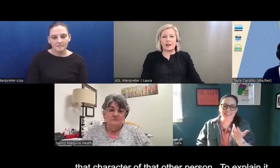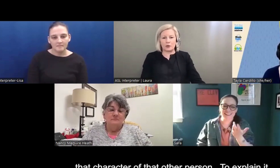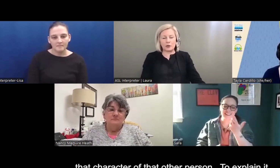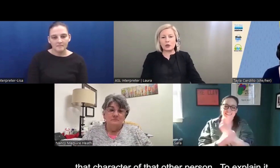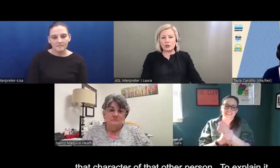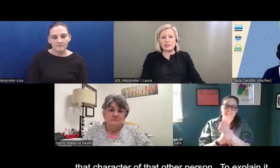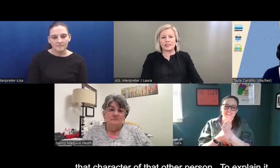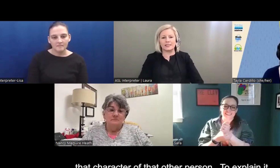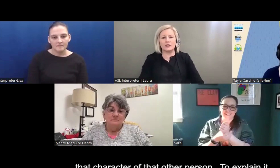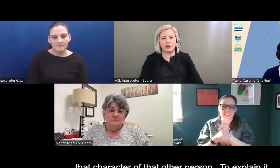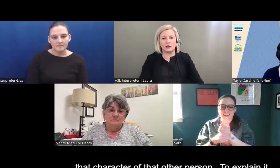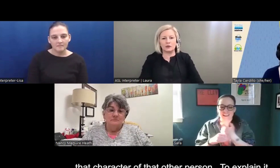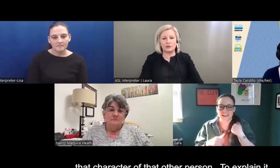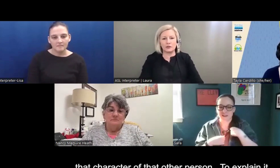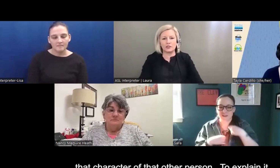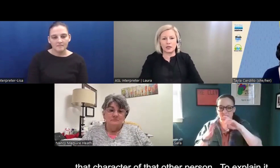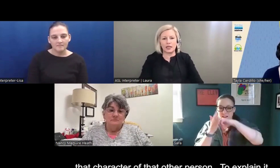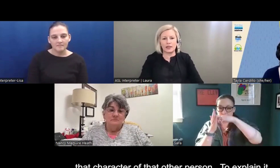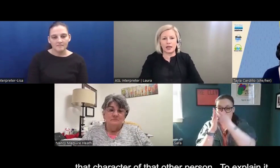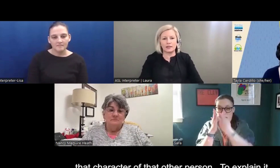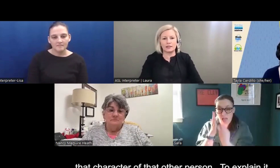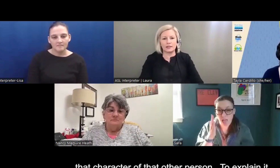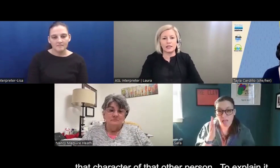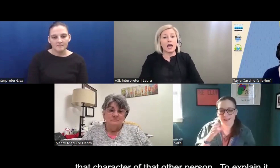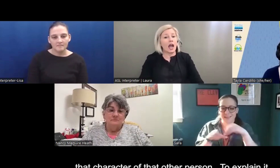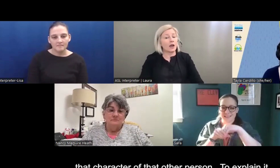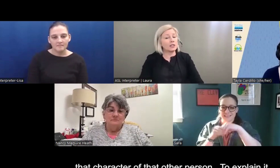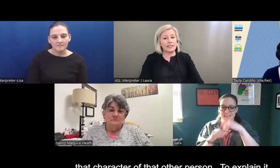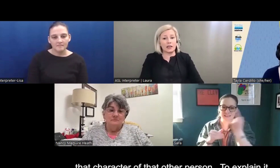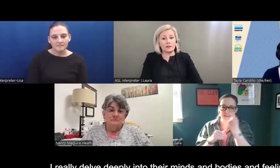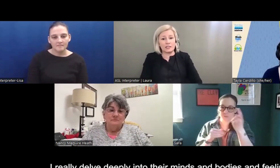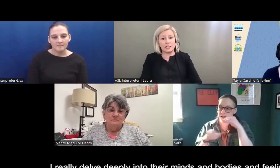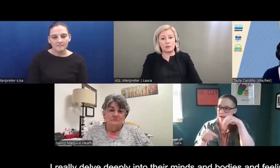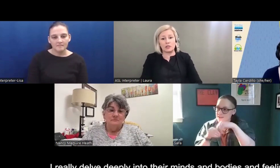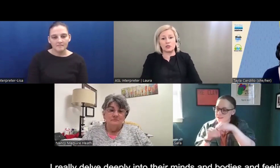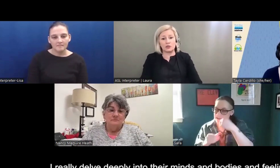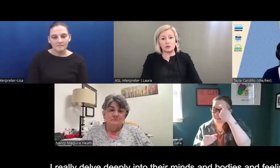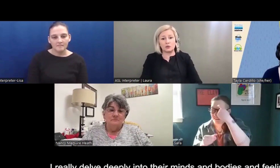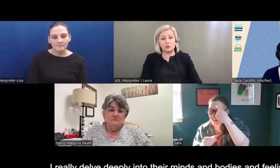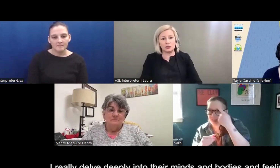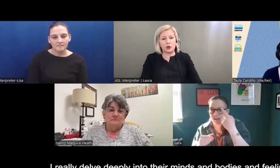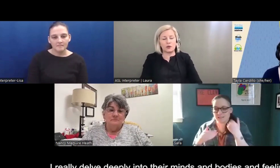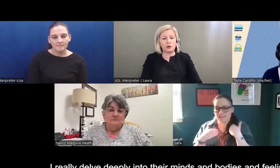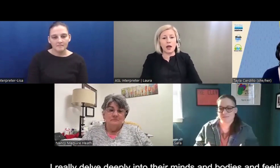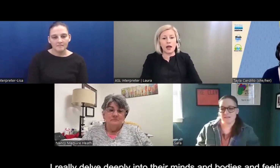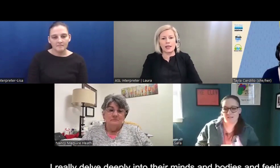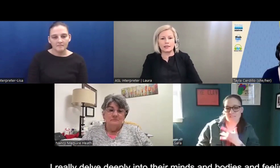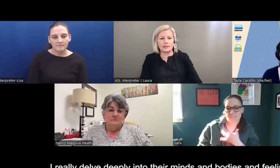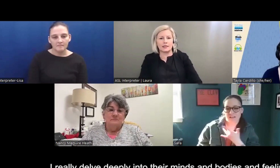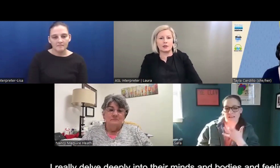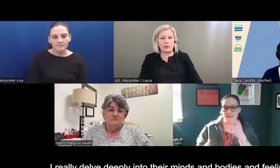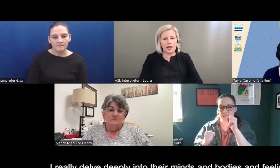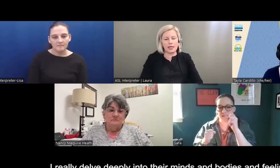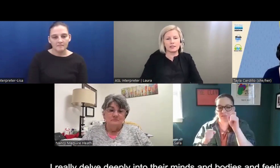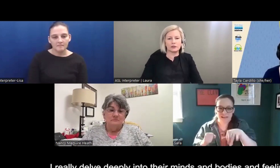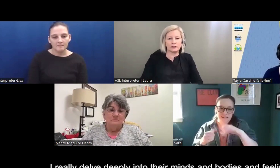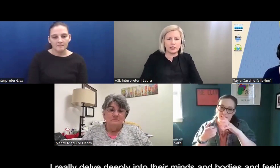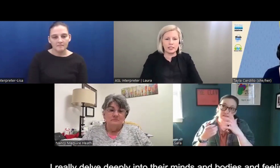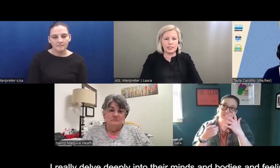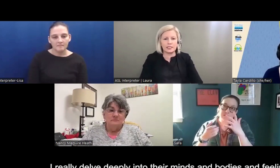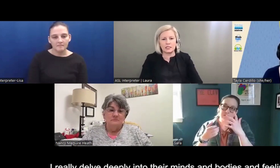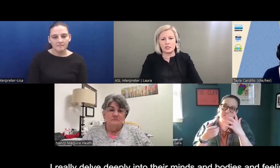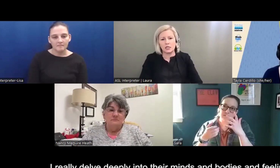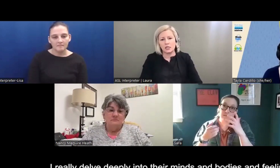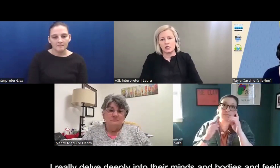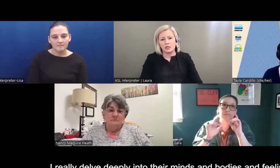of that other person, you know, to explain that. And I really delved deep into, you know, their minds and their bodies and their